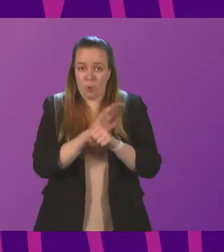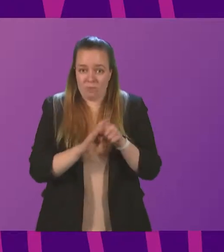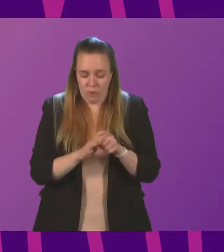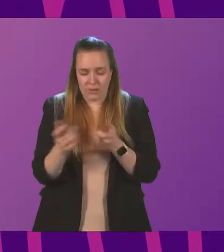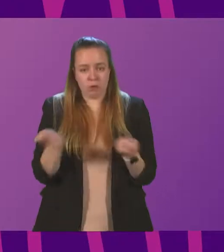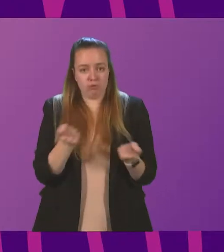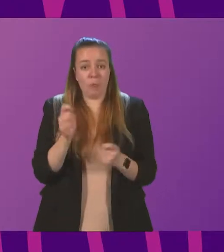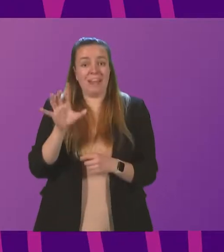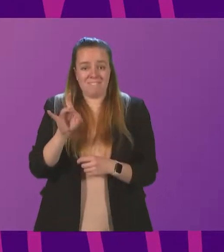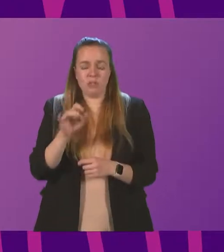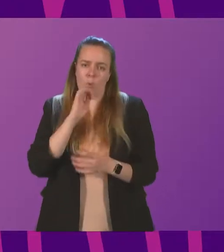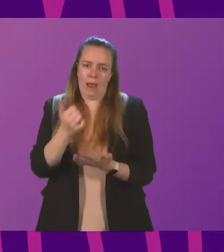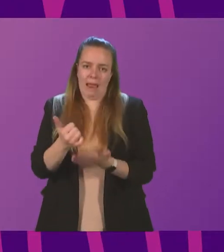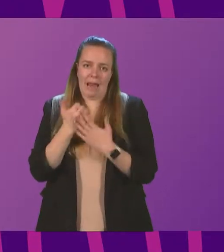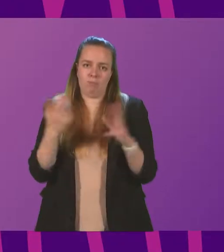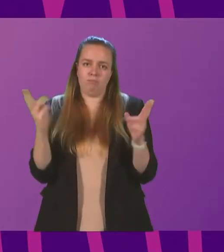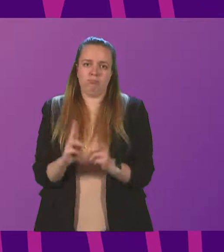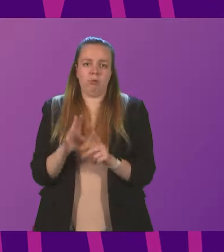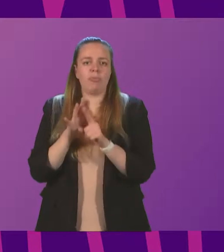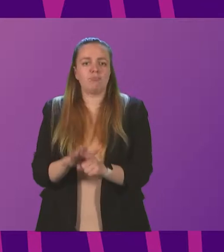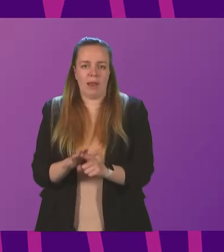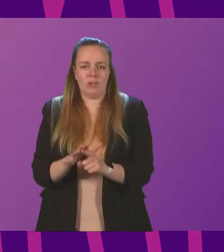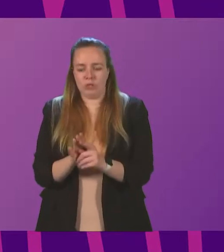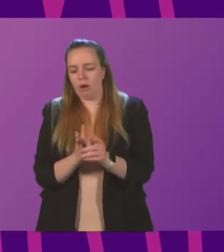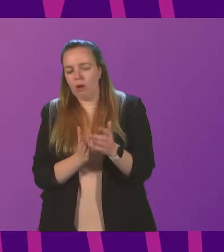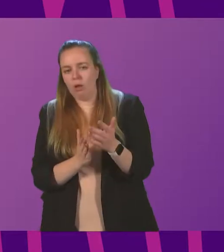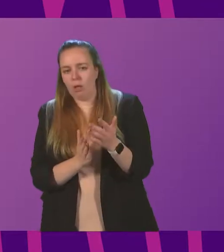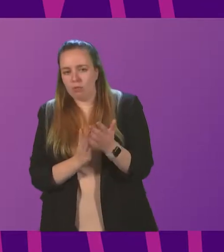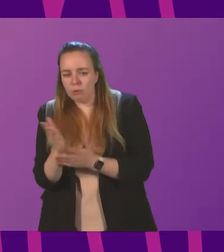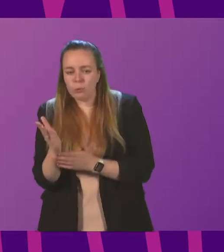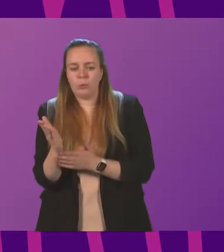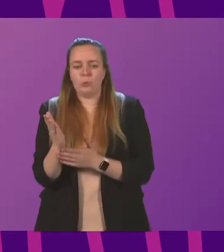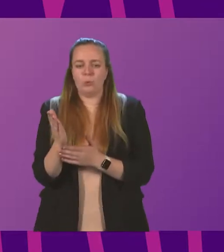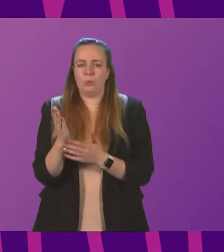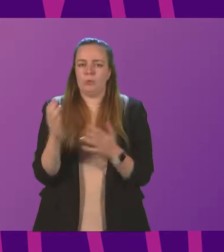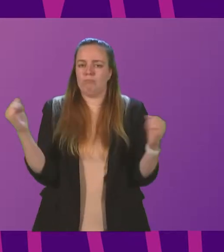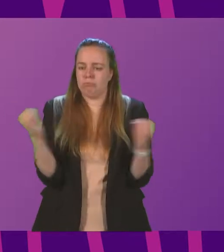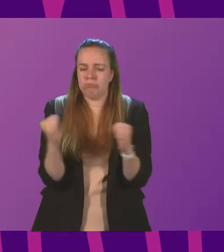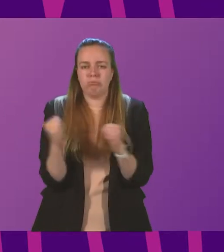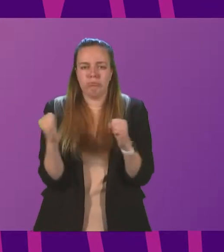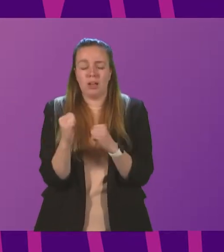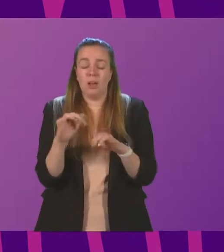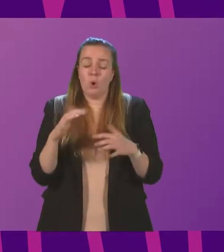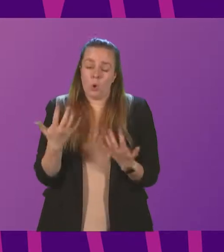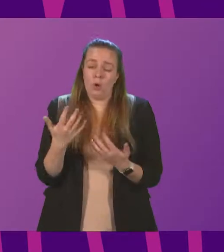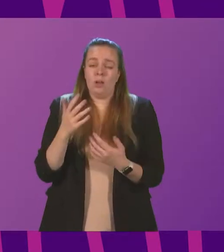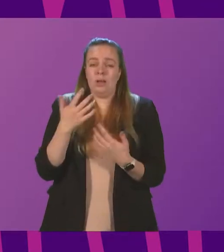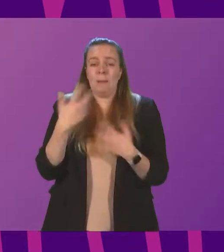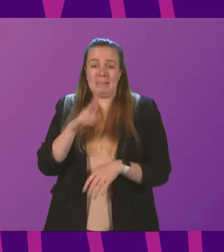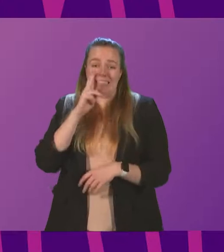is clearly going to help alleviate some of that pressure as we go into the very depths of winter. And, of course, we saw this afternoon, when the